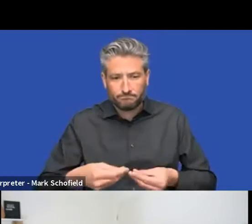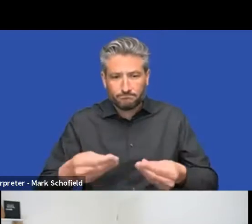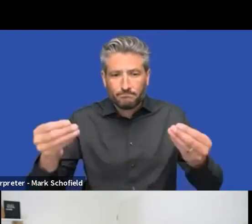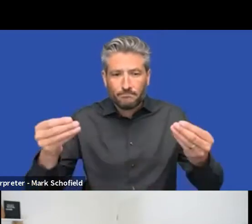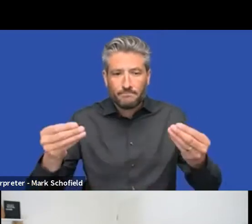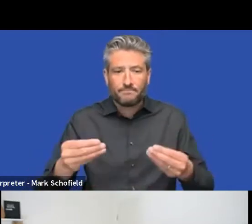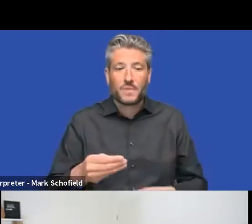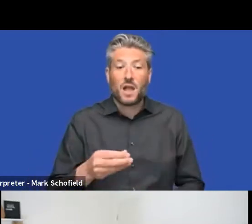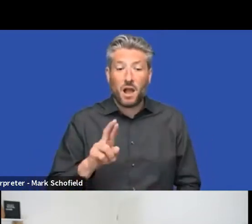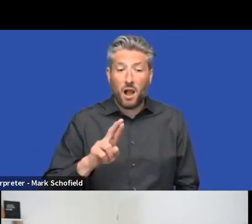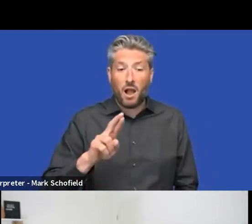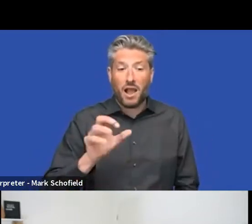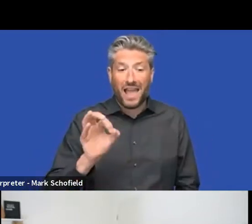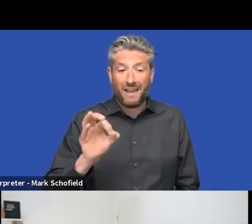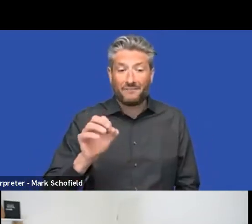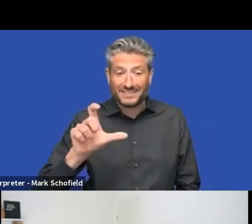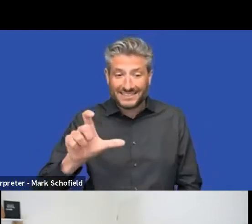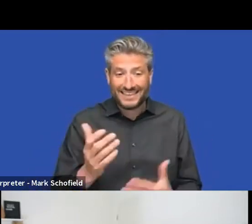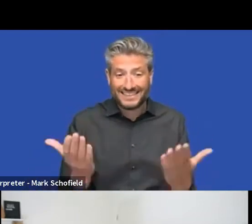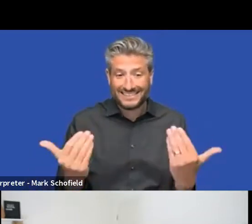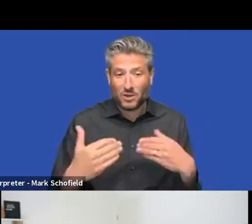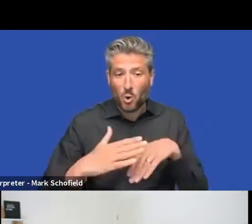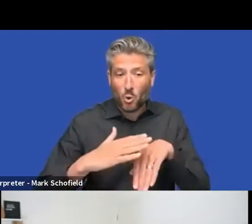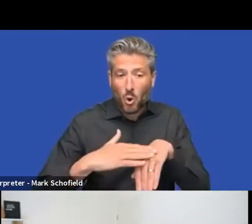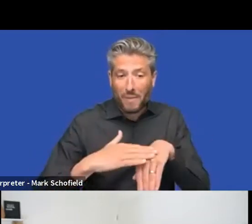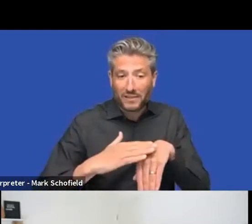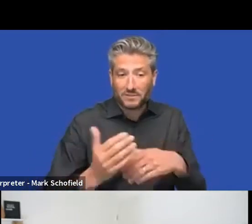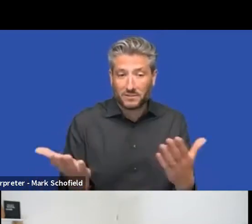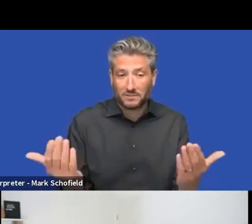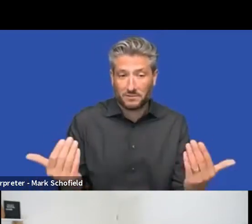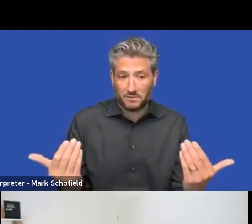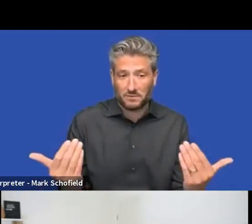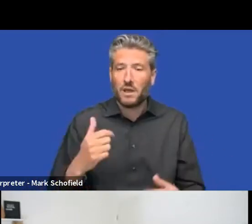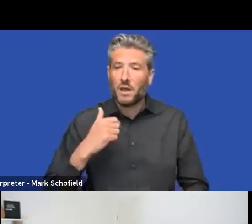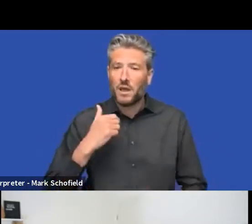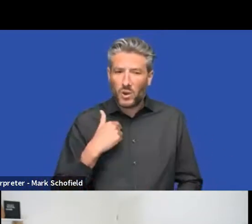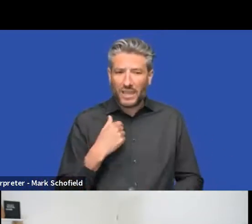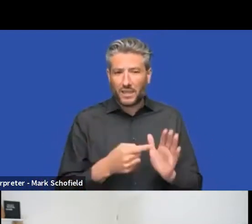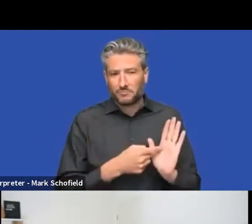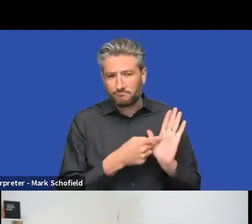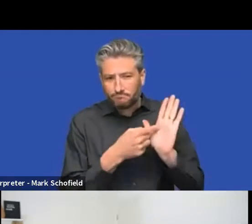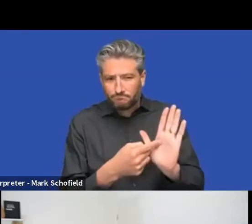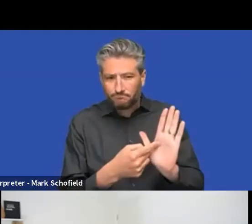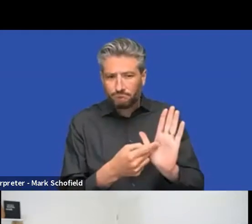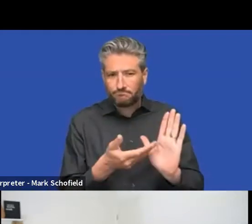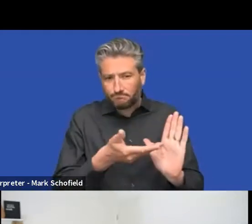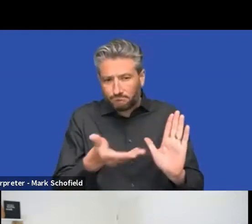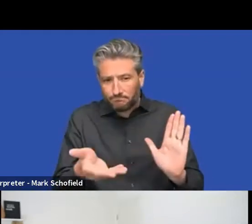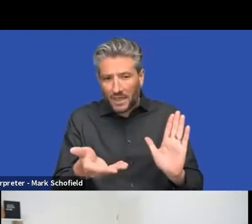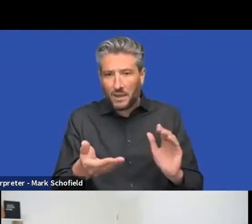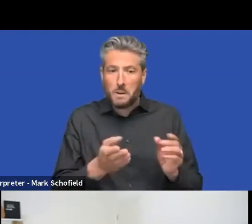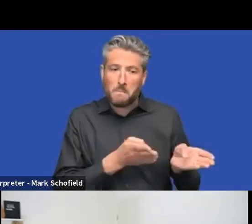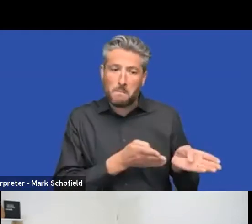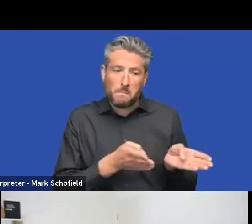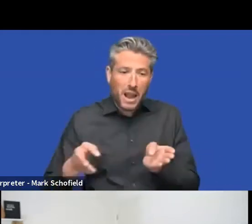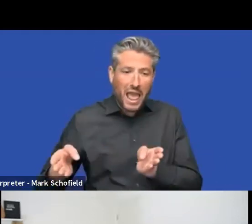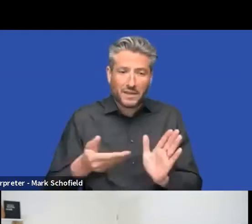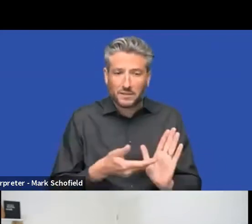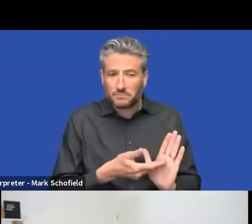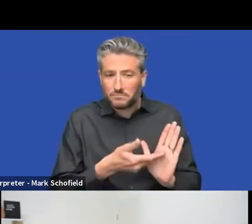of like described, uh, what's the, what's the plan for the next back office. And in, in, in a very short, uh,